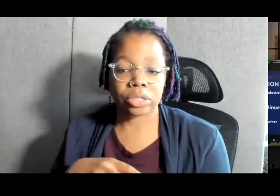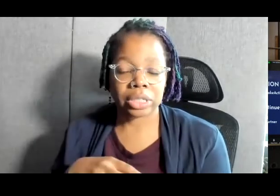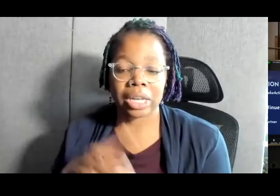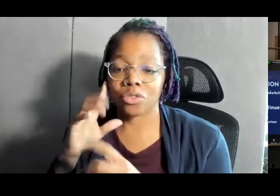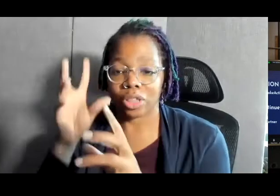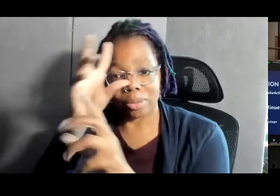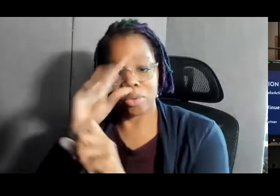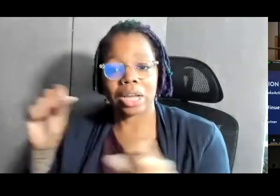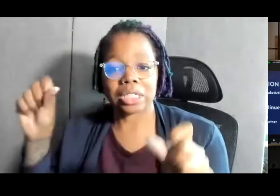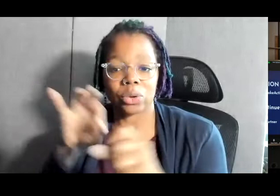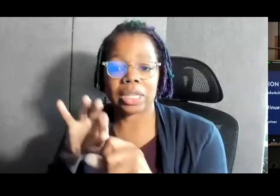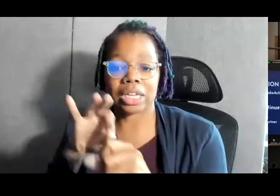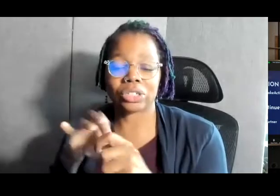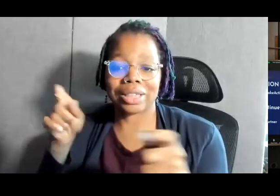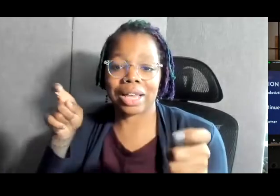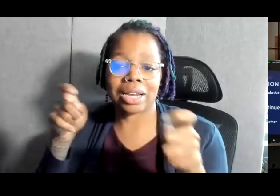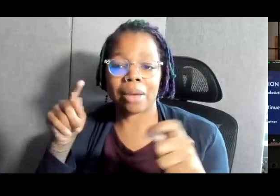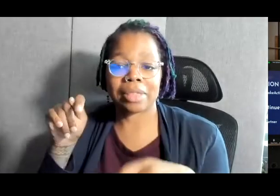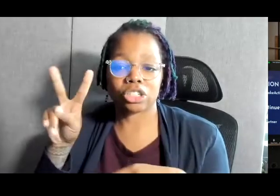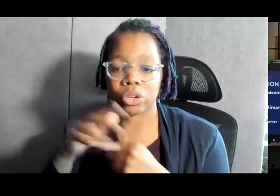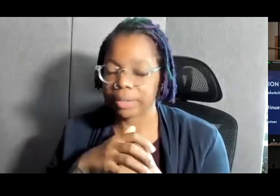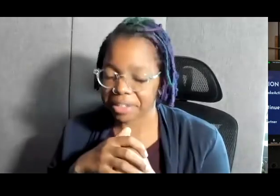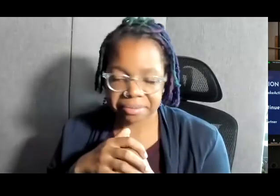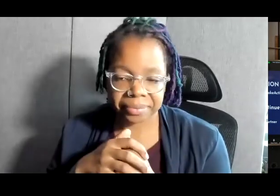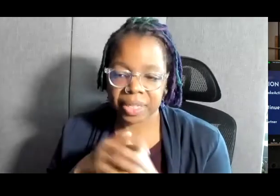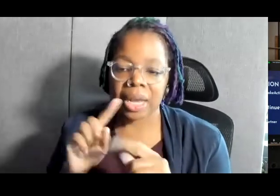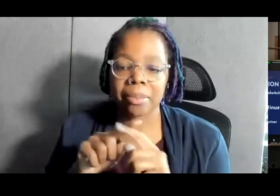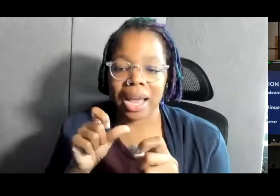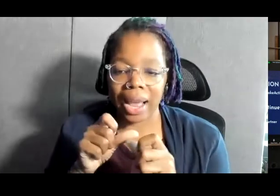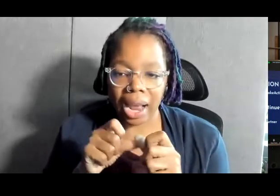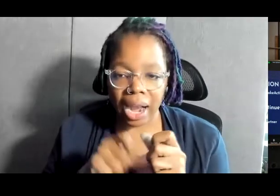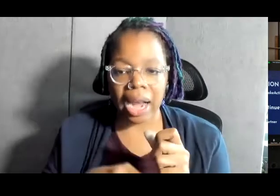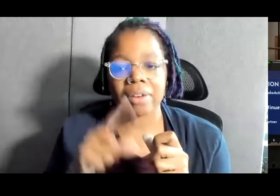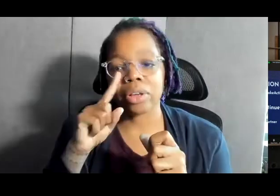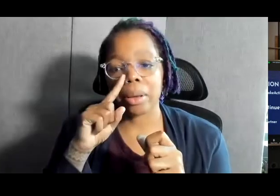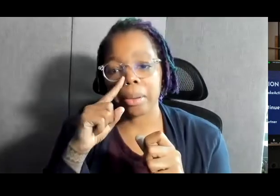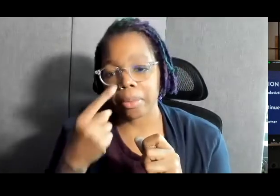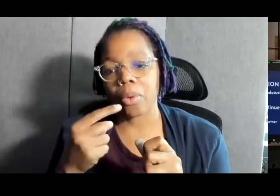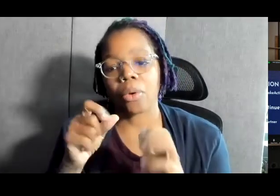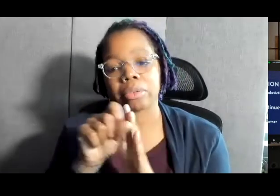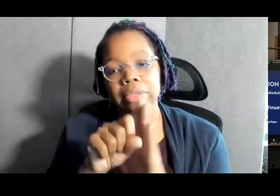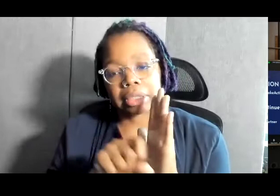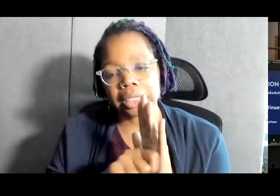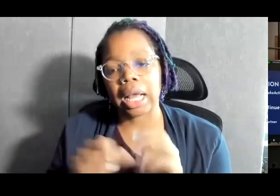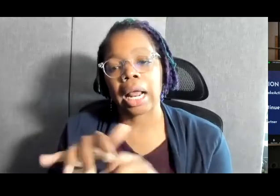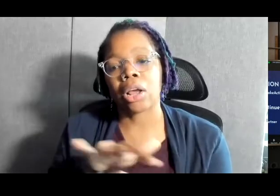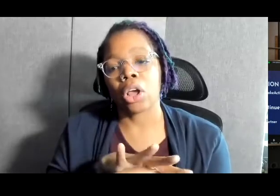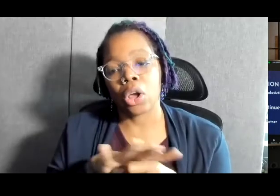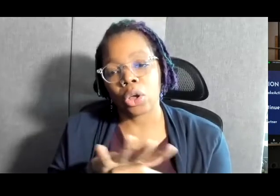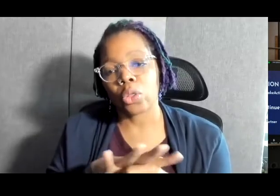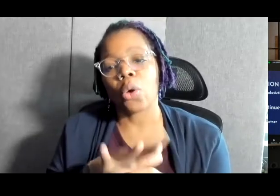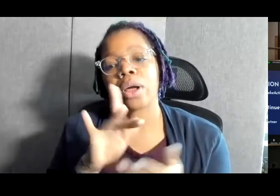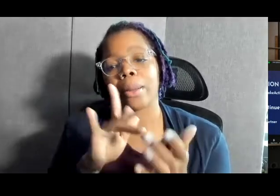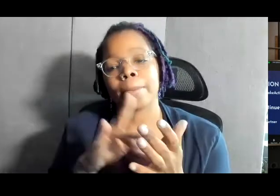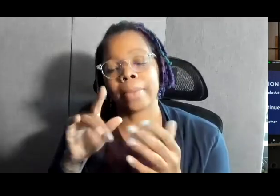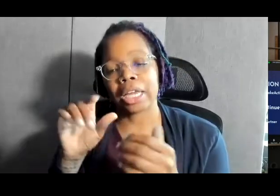election that dominates our TV coverage, but in every boring state and local and midterm election